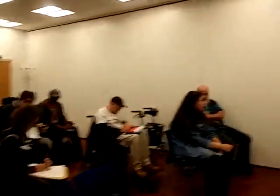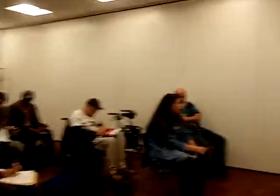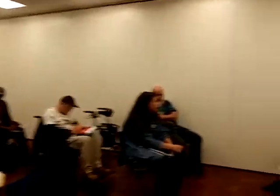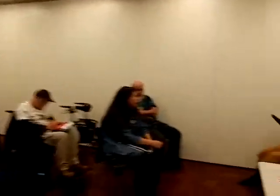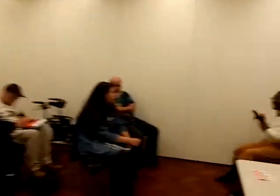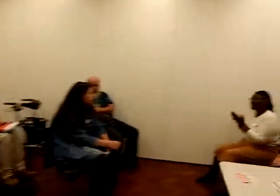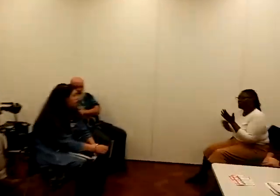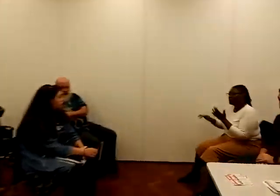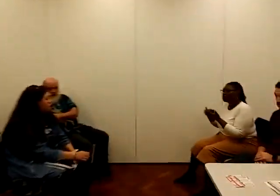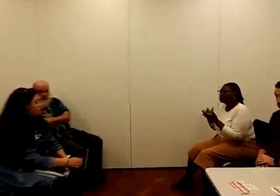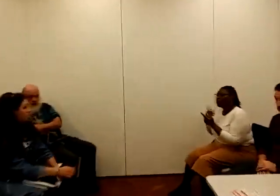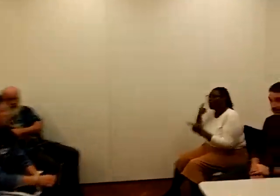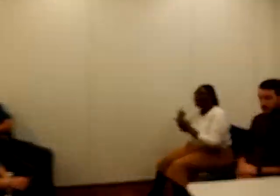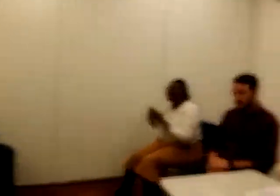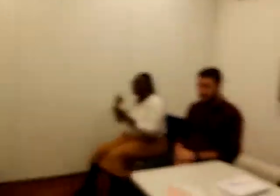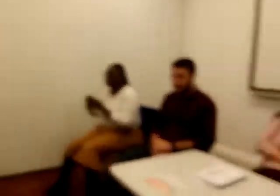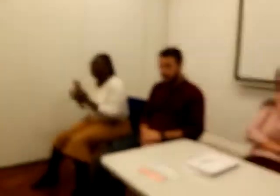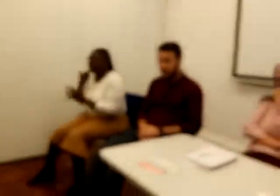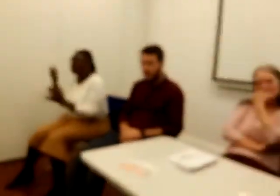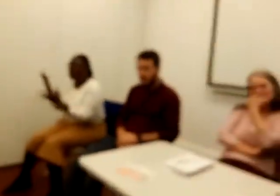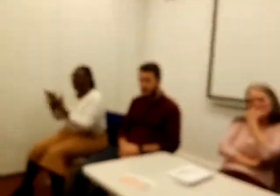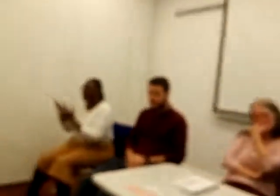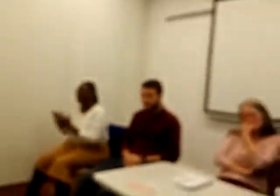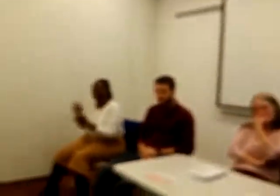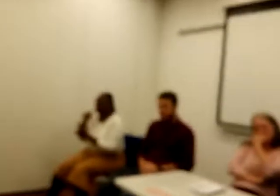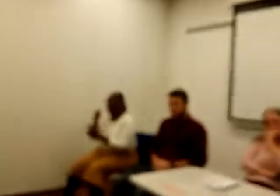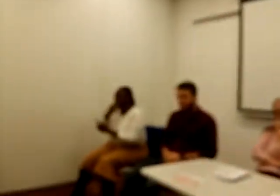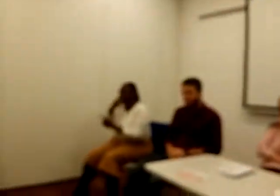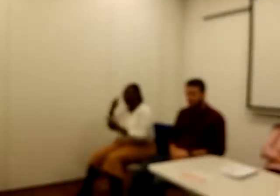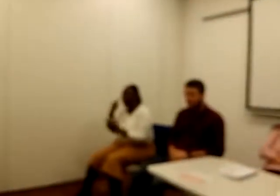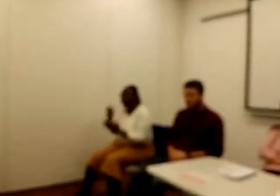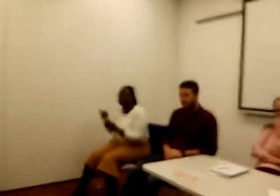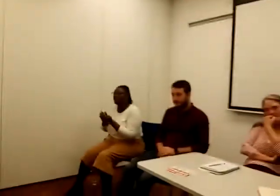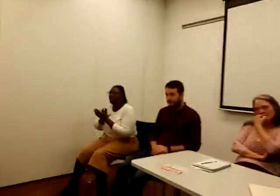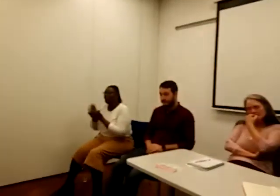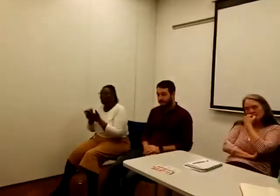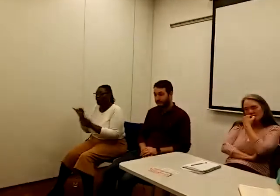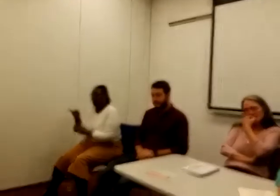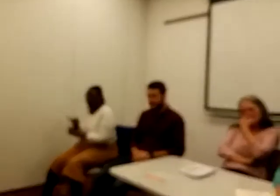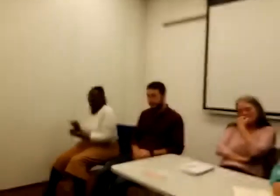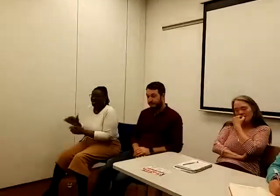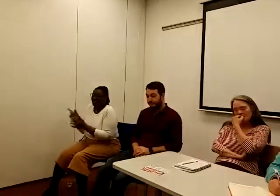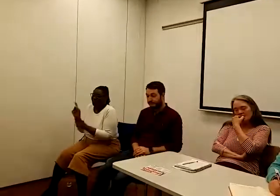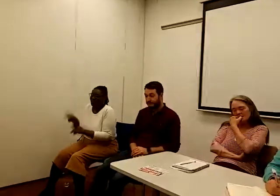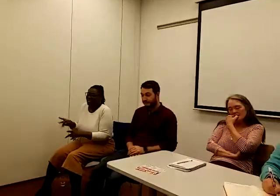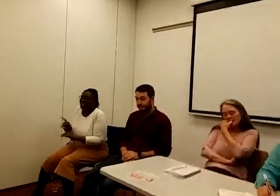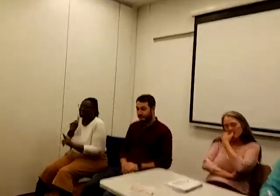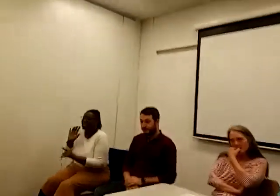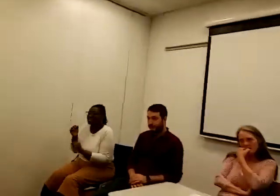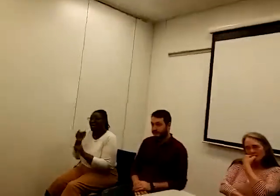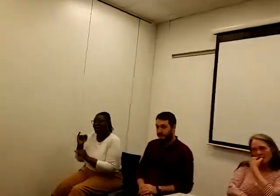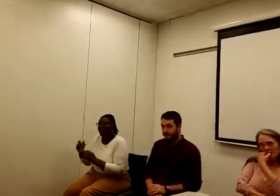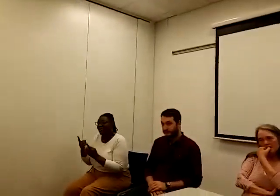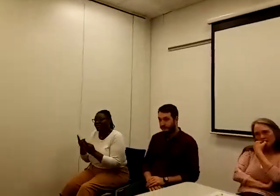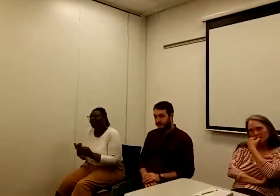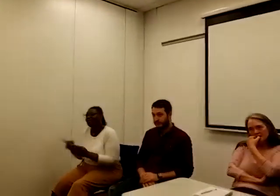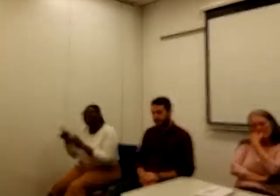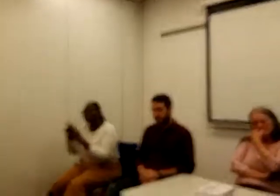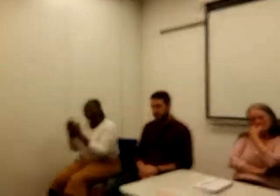So, immediately, they have no access to that evidence, which, again, is a bad thing. DWP randomly